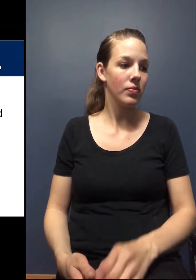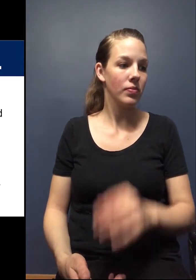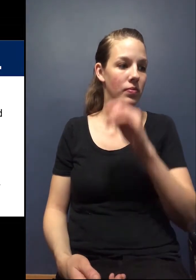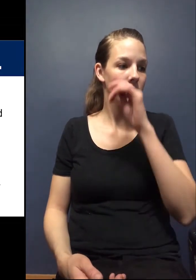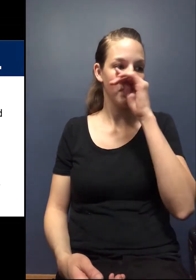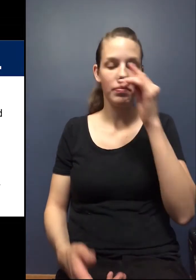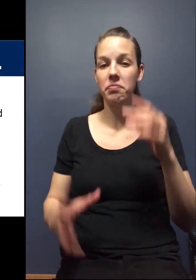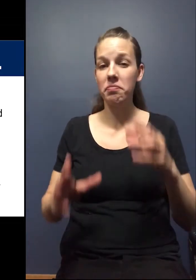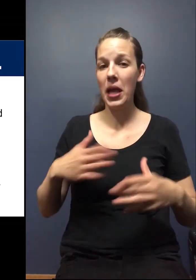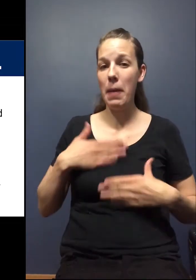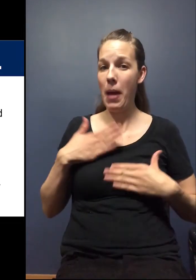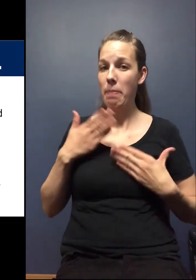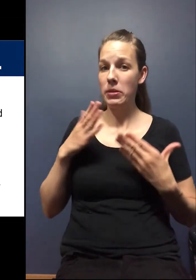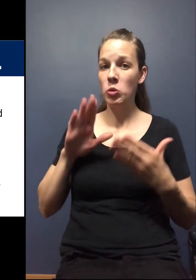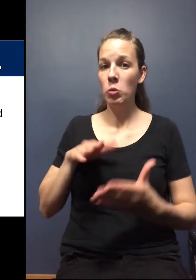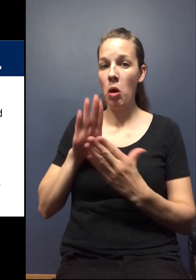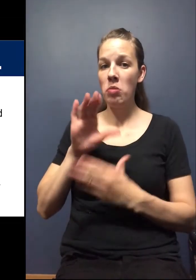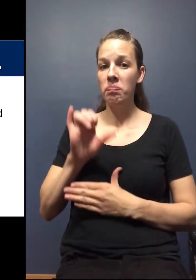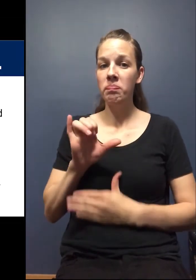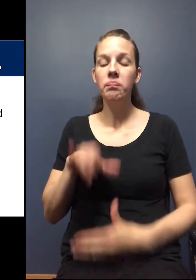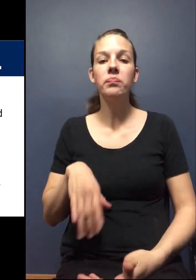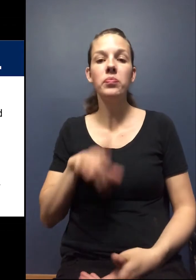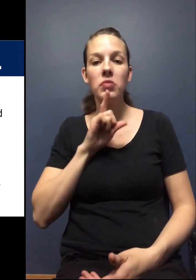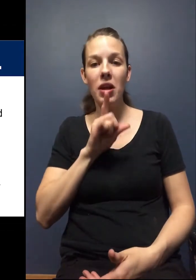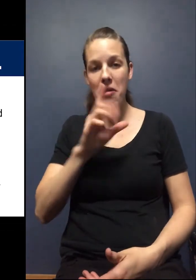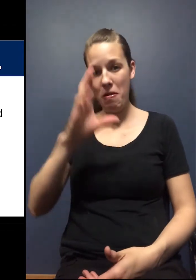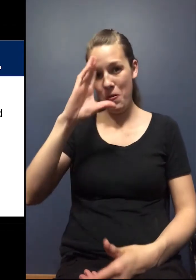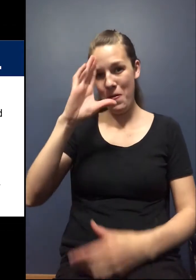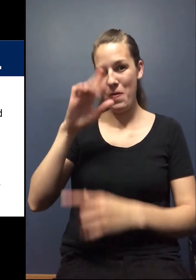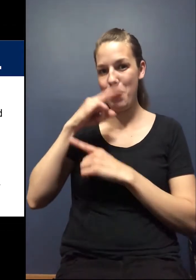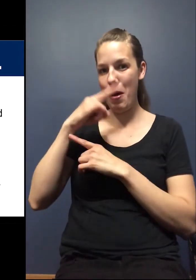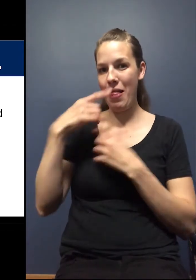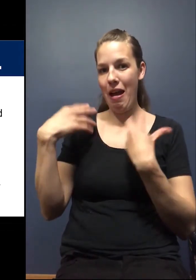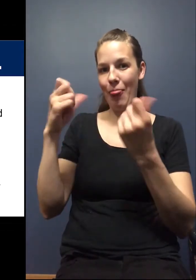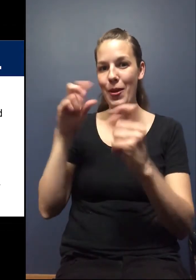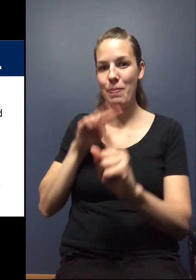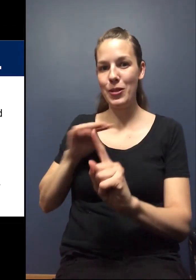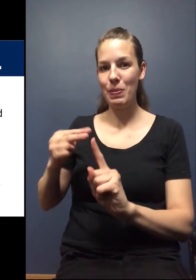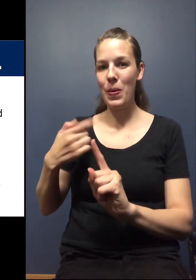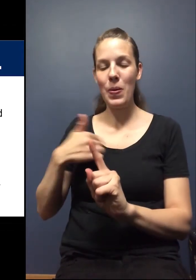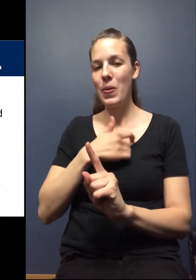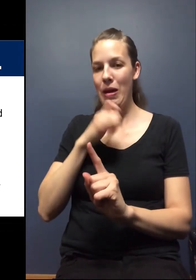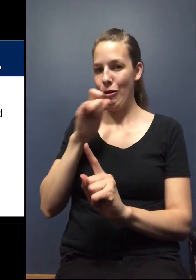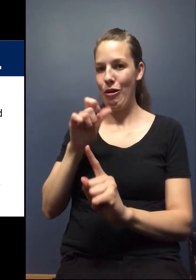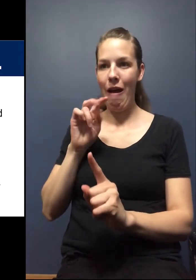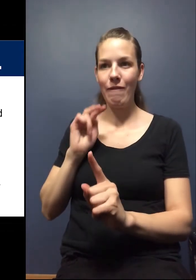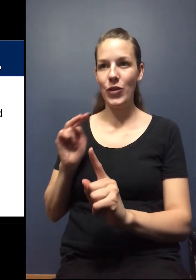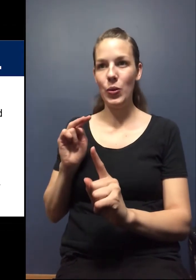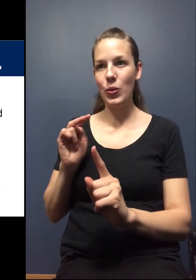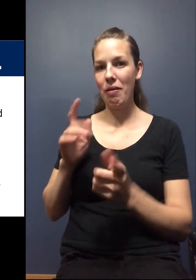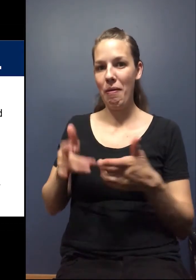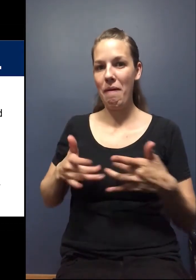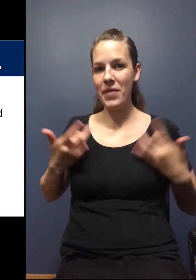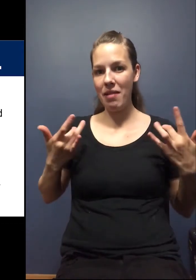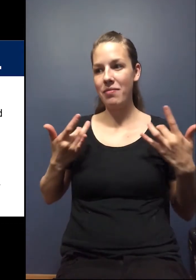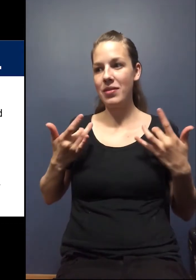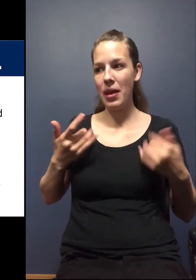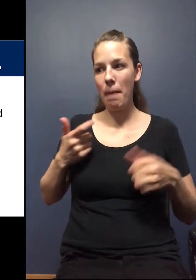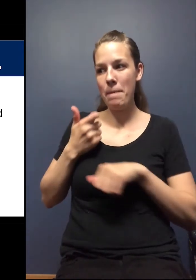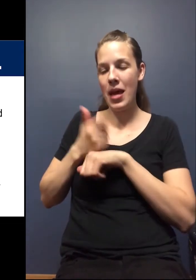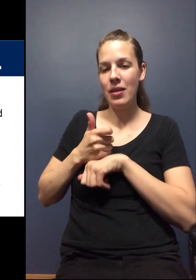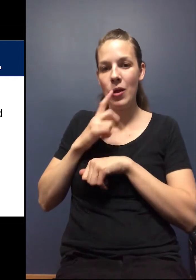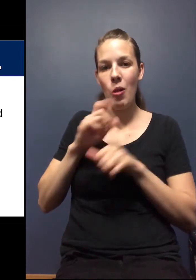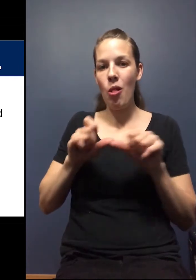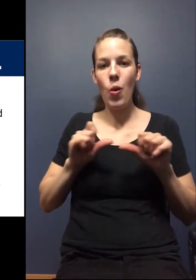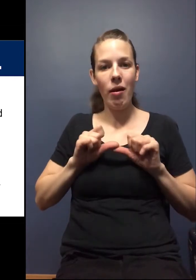I'm more than happy to address that. Um, I know from a public health perspective, um, we are not viewing events based on